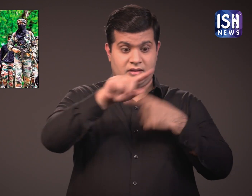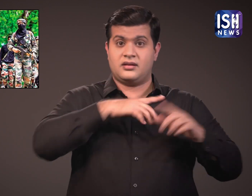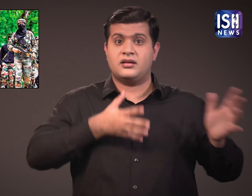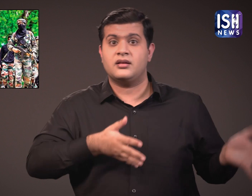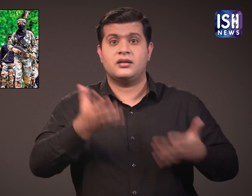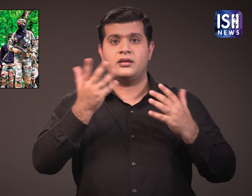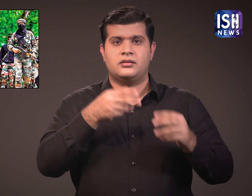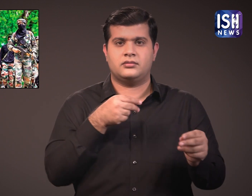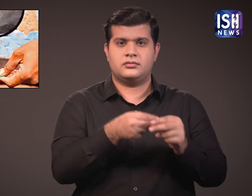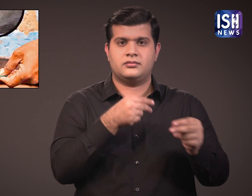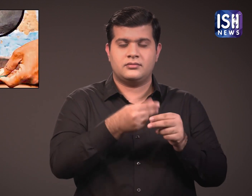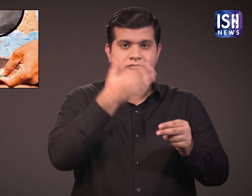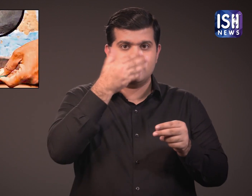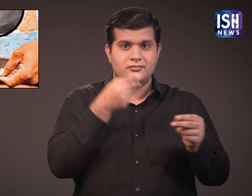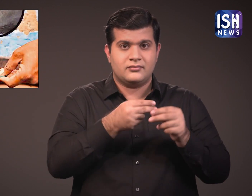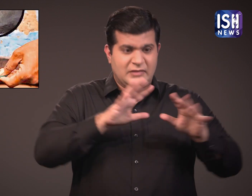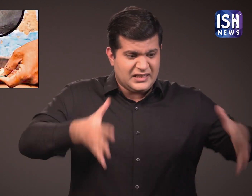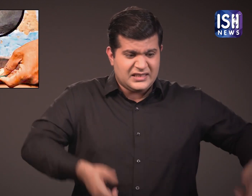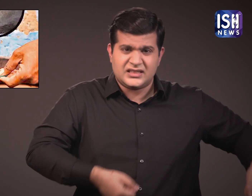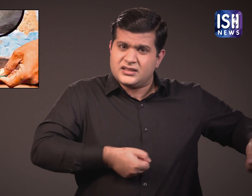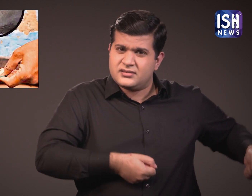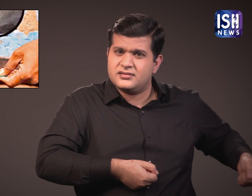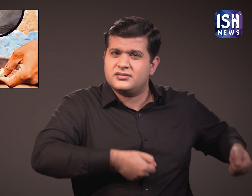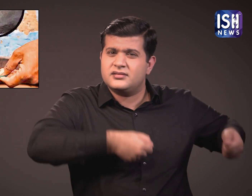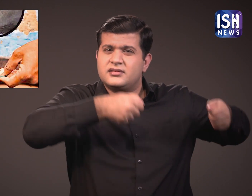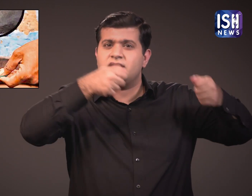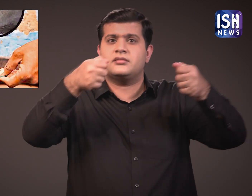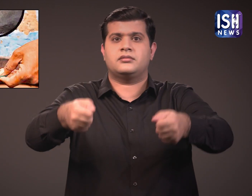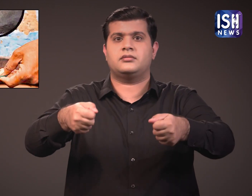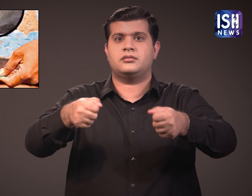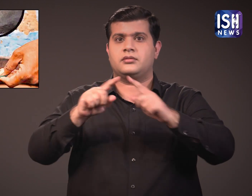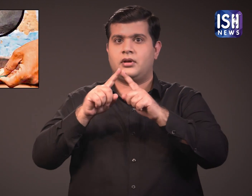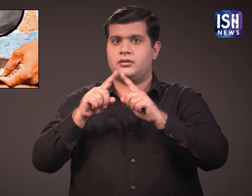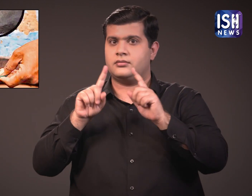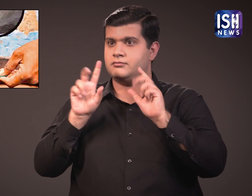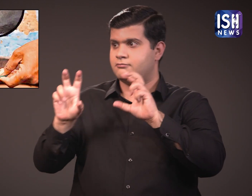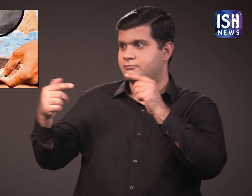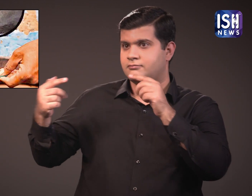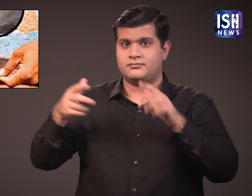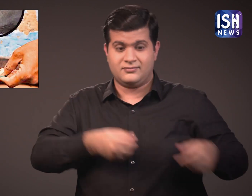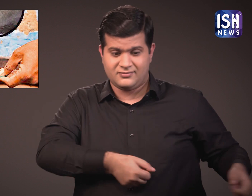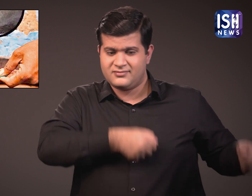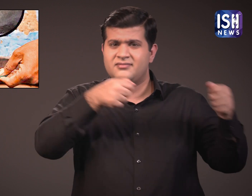The soldiers brought large quantities of kerosene, which they burnt to keep themselves warm.